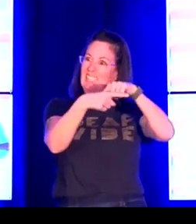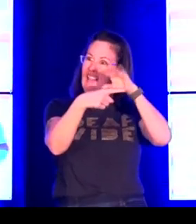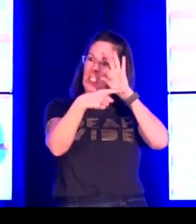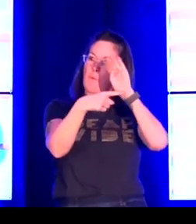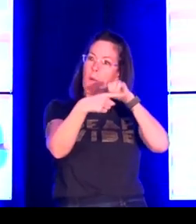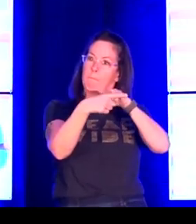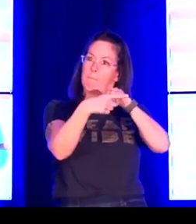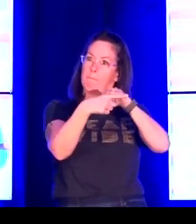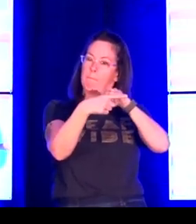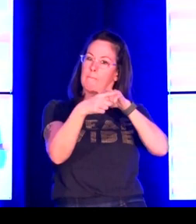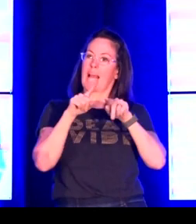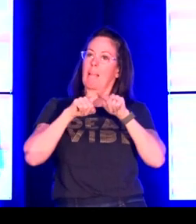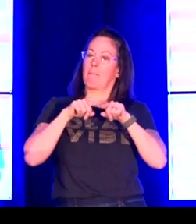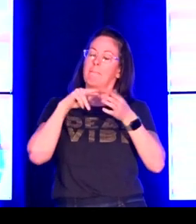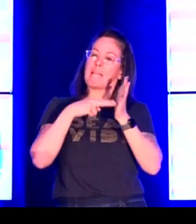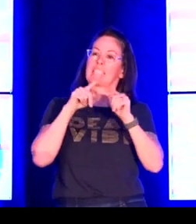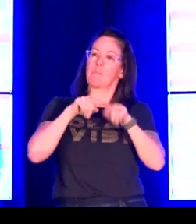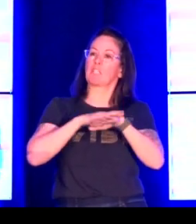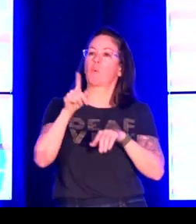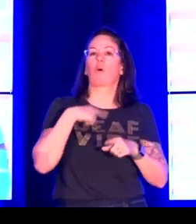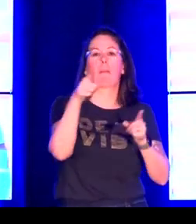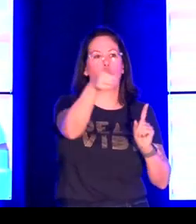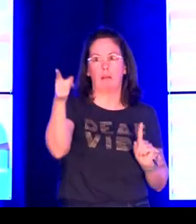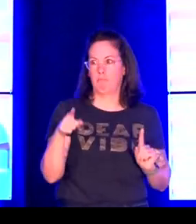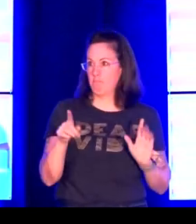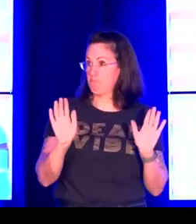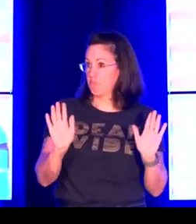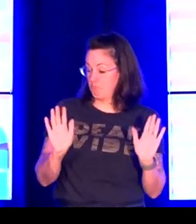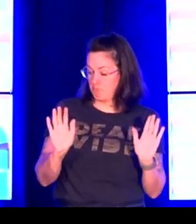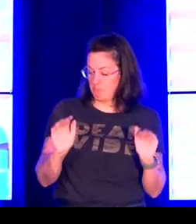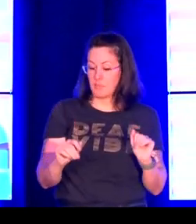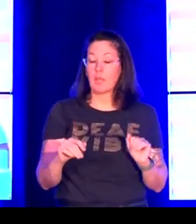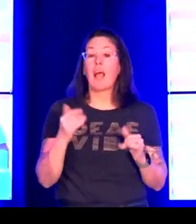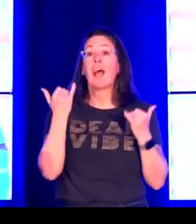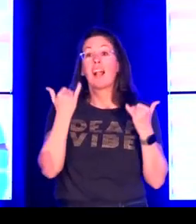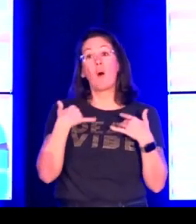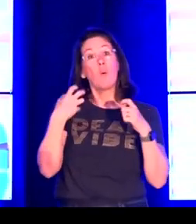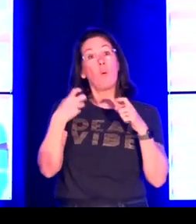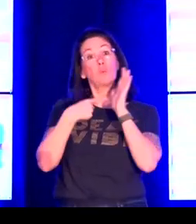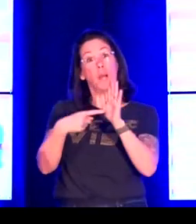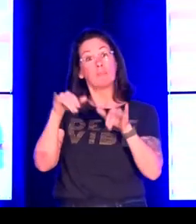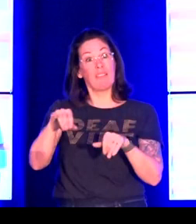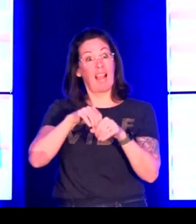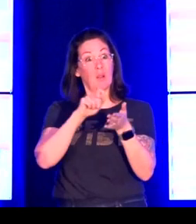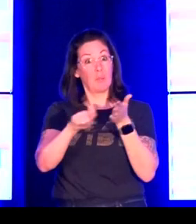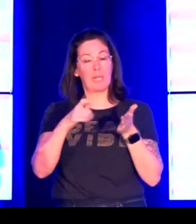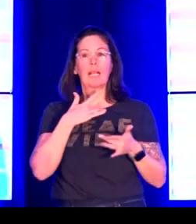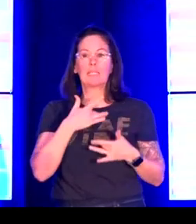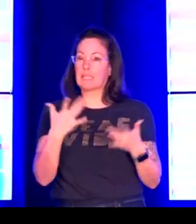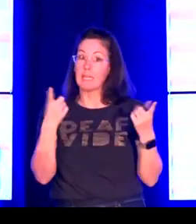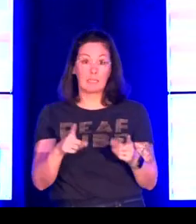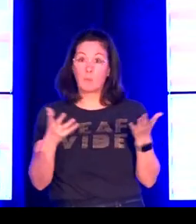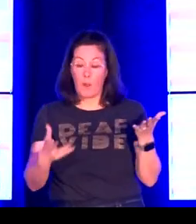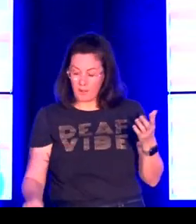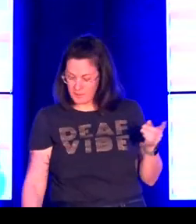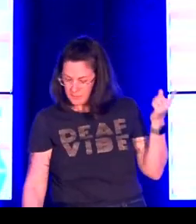hand shape to use it can be used as a referent it can point to something and its meaning is derived from what I